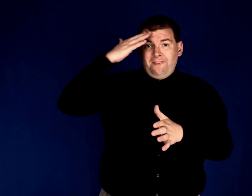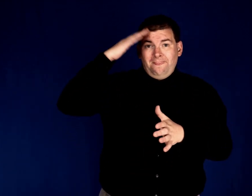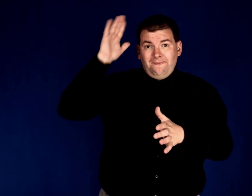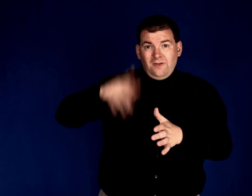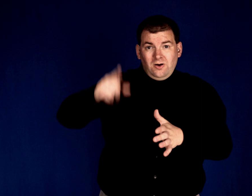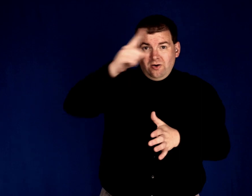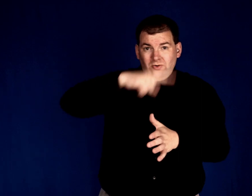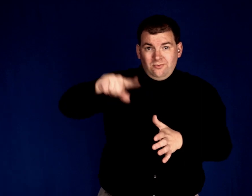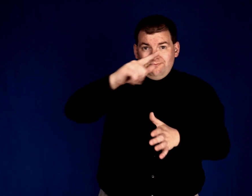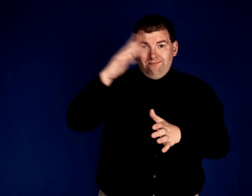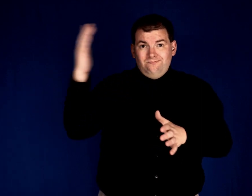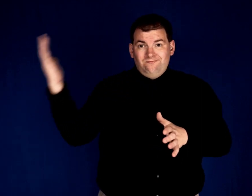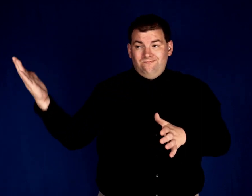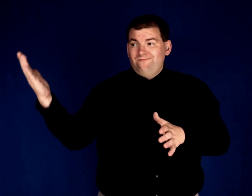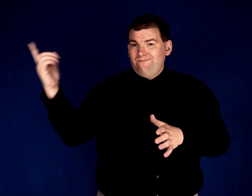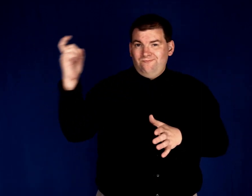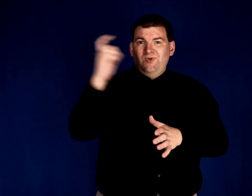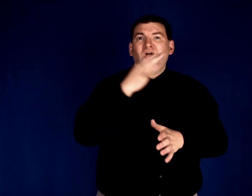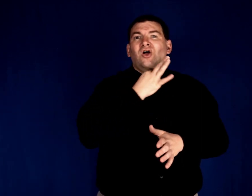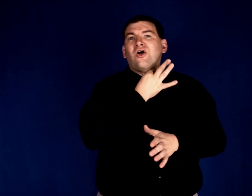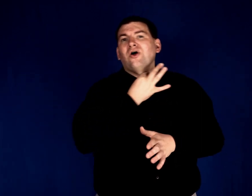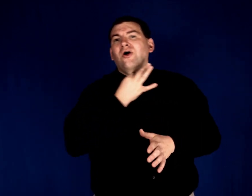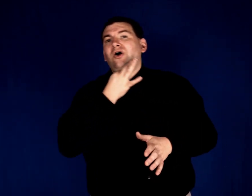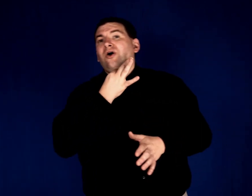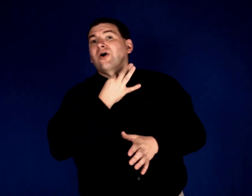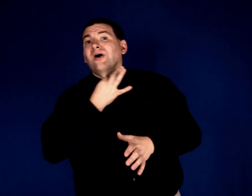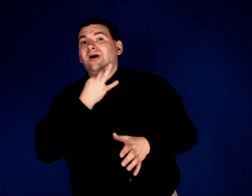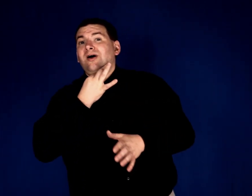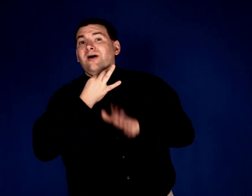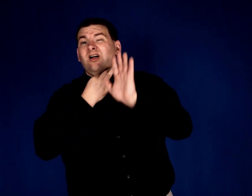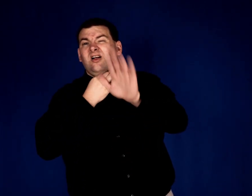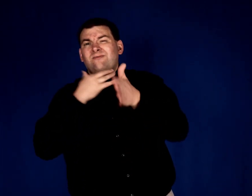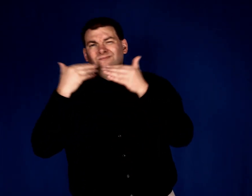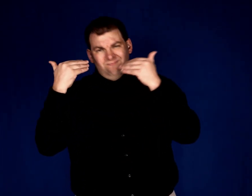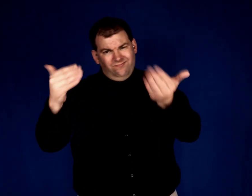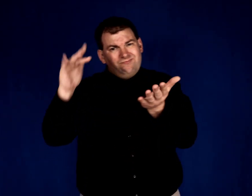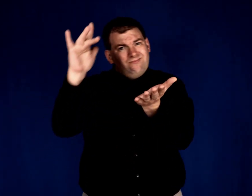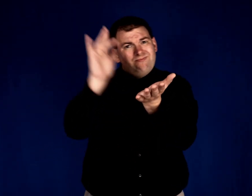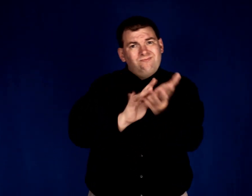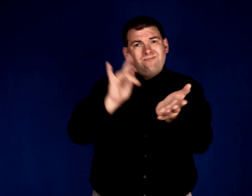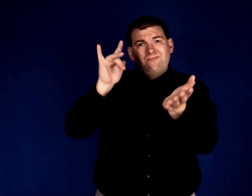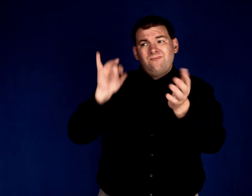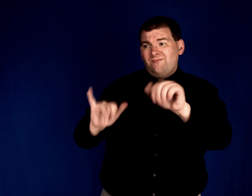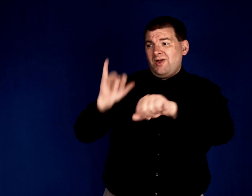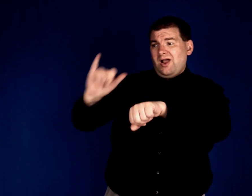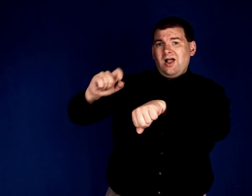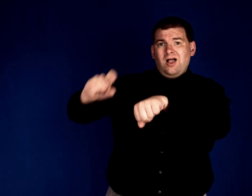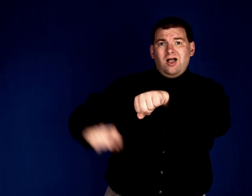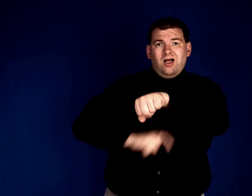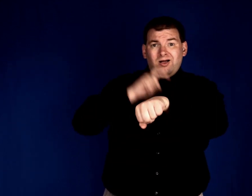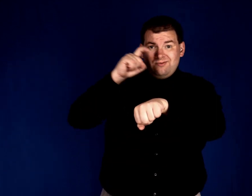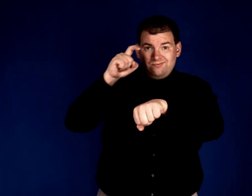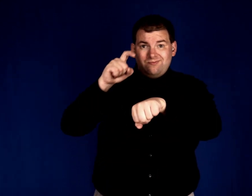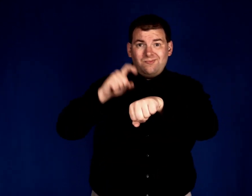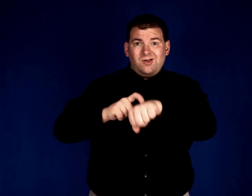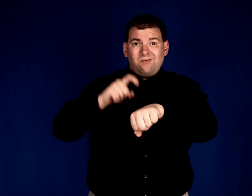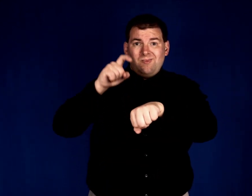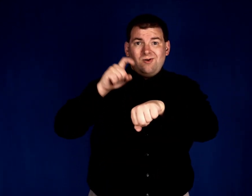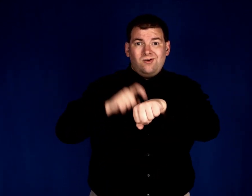knowing you'd be passing by. So take advantage of